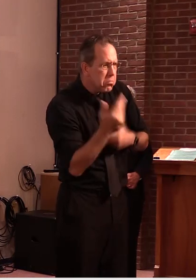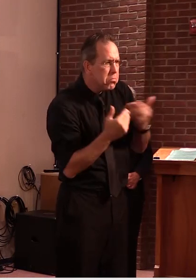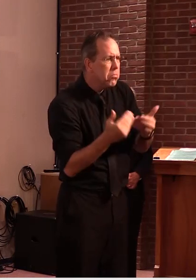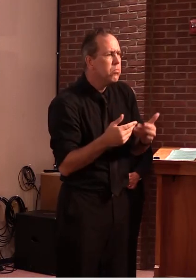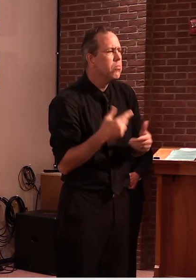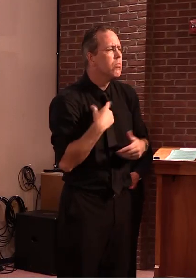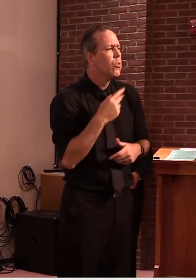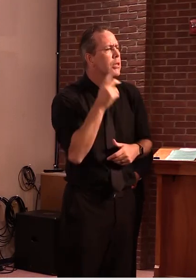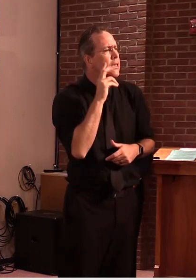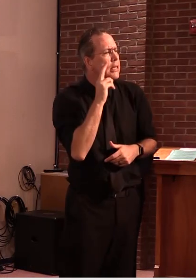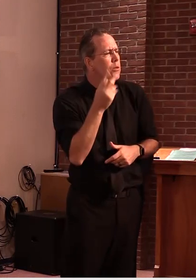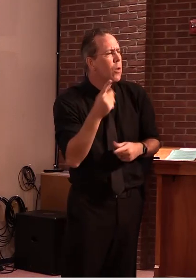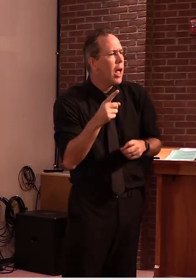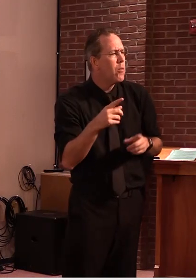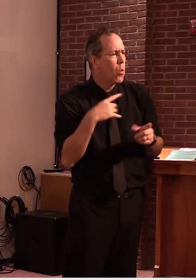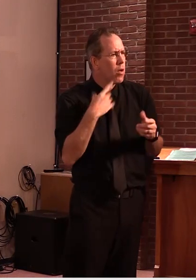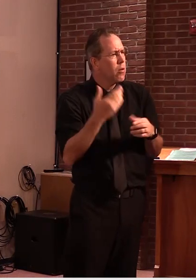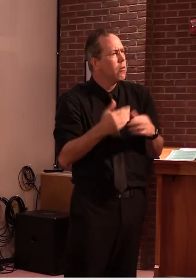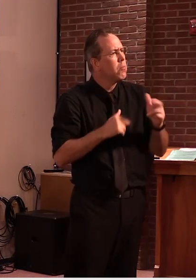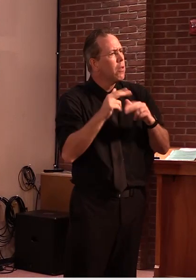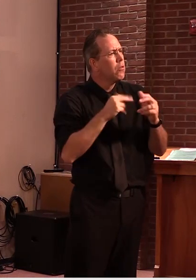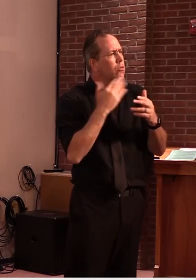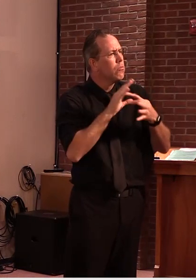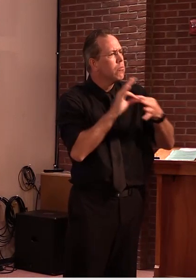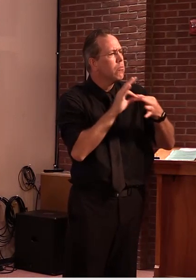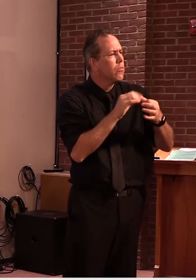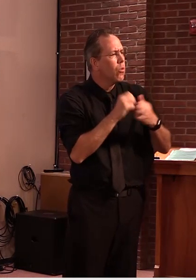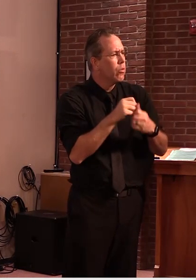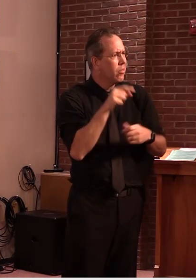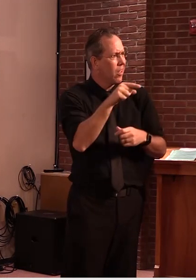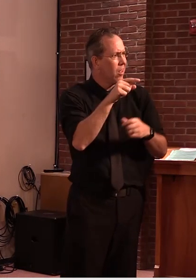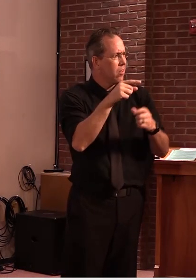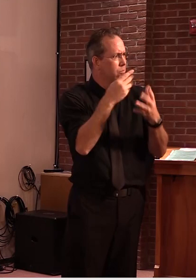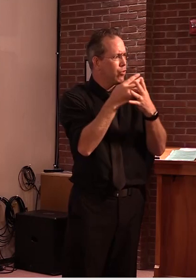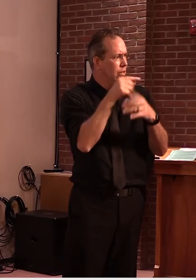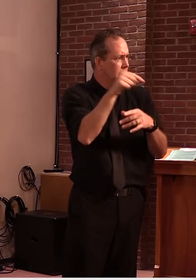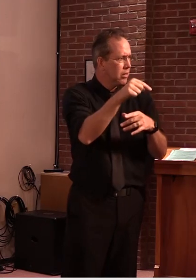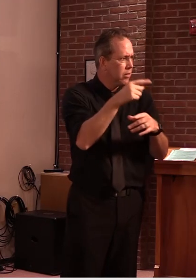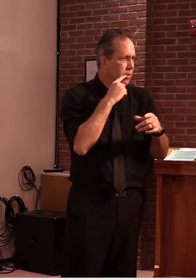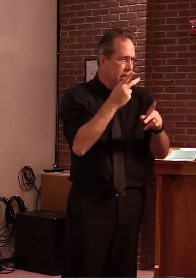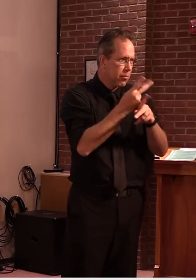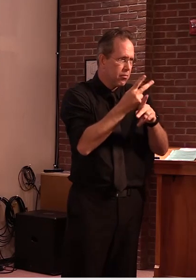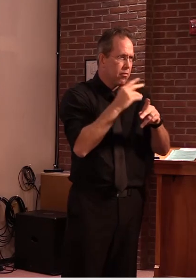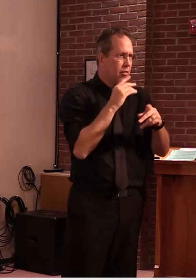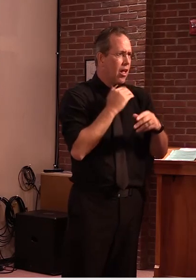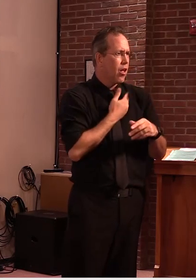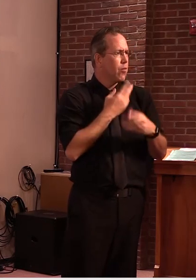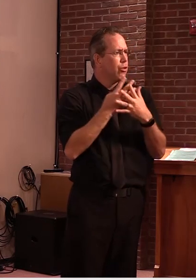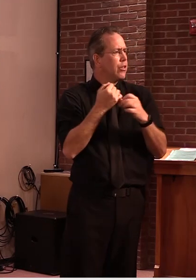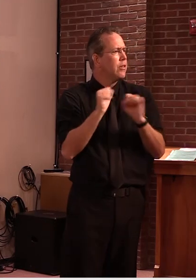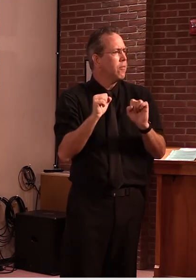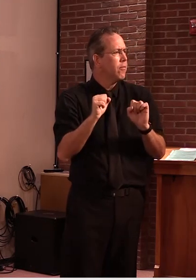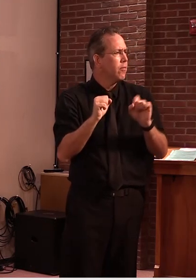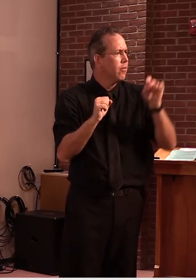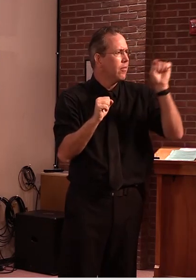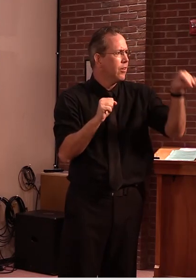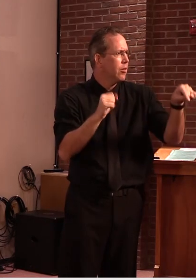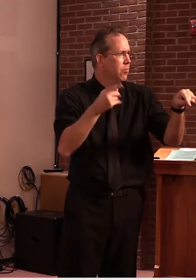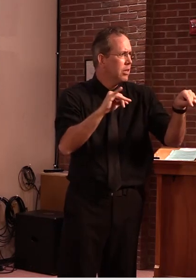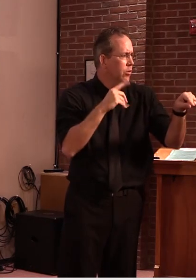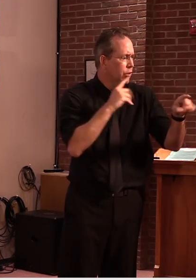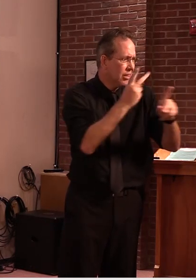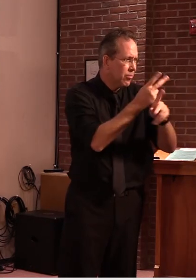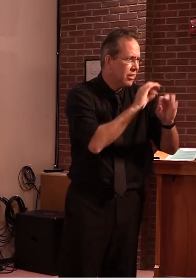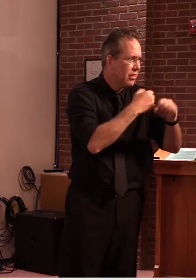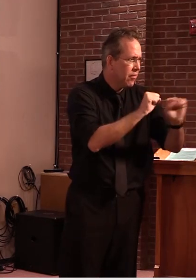uh core civic that they're doing everything they can to take care of the inmate population so if that's a good answer uh